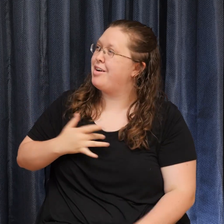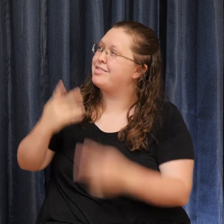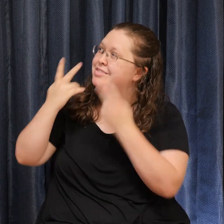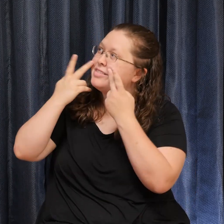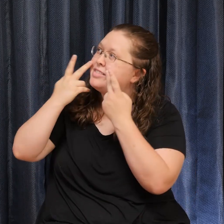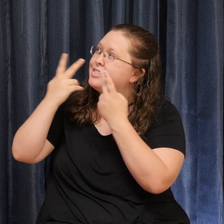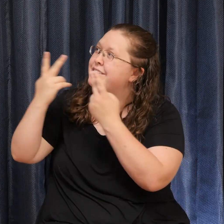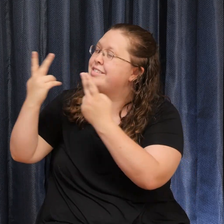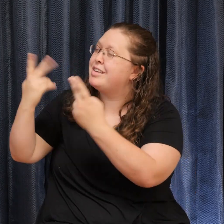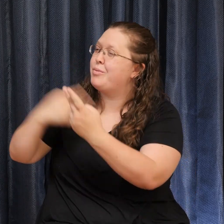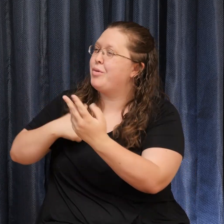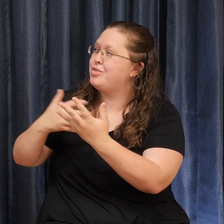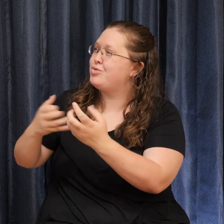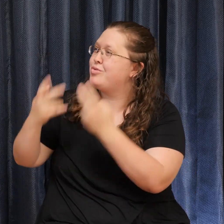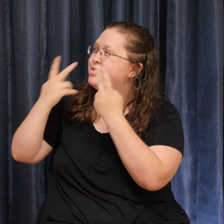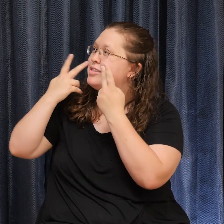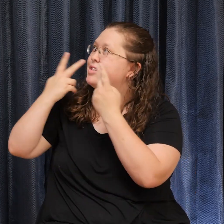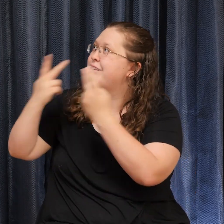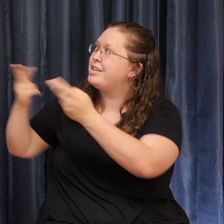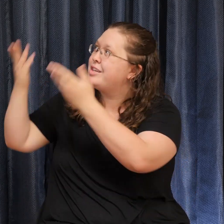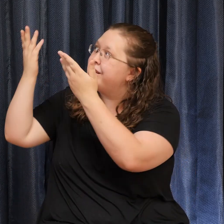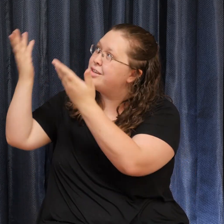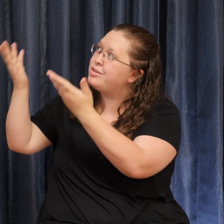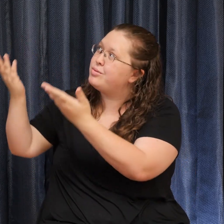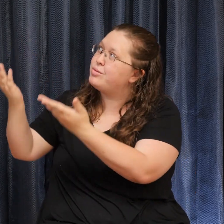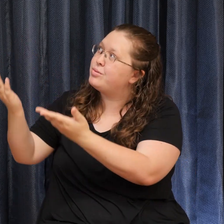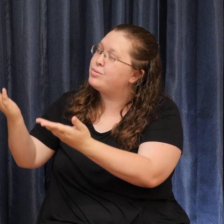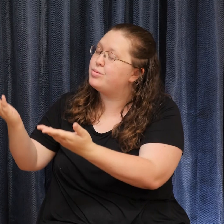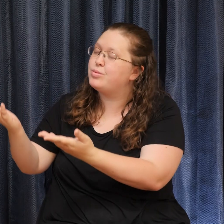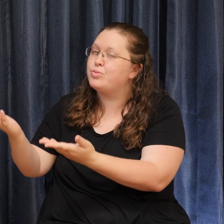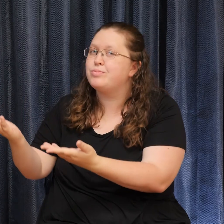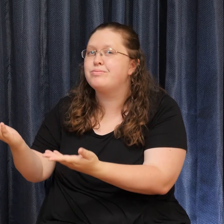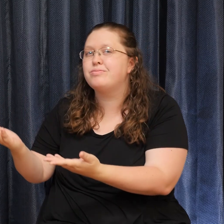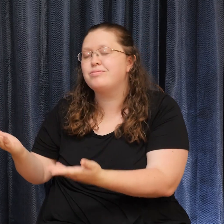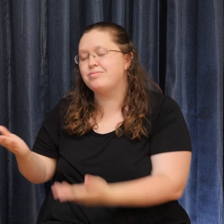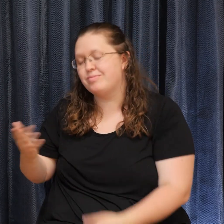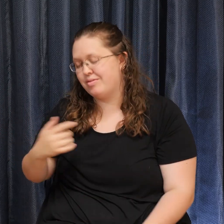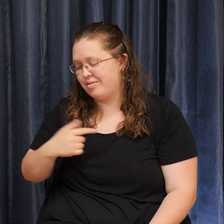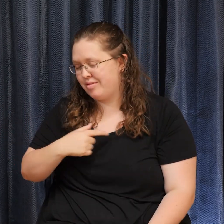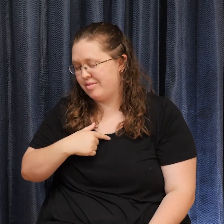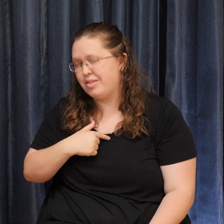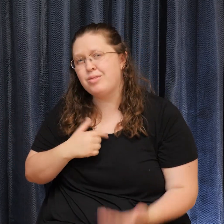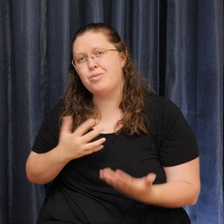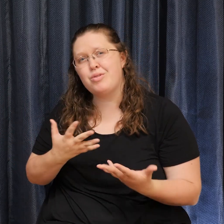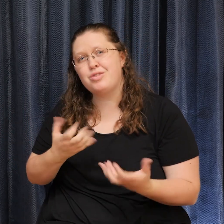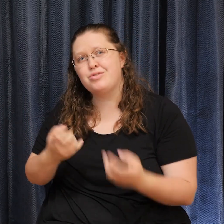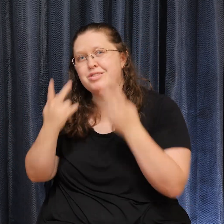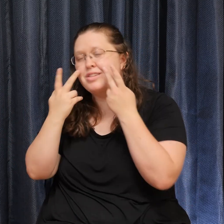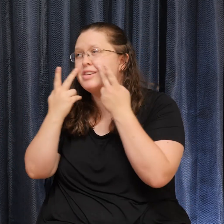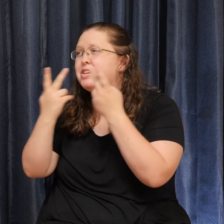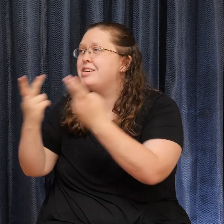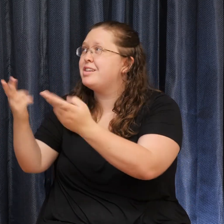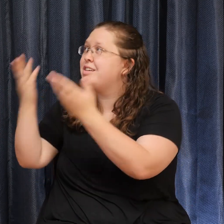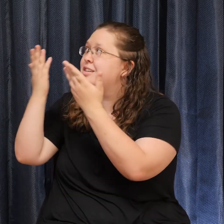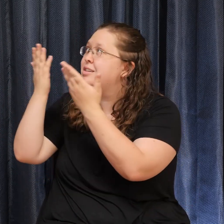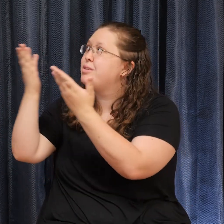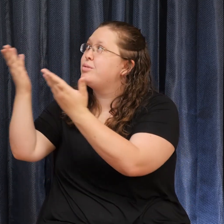I want to see you, I want to see you,